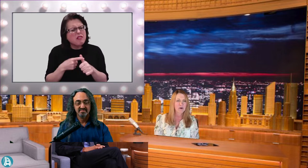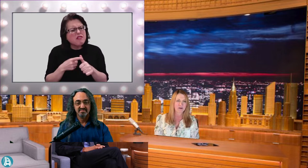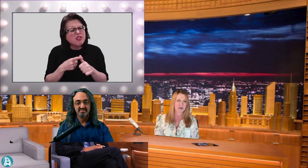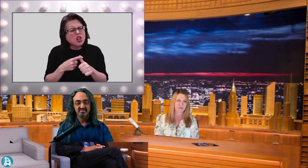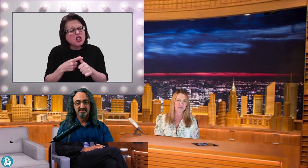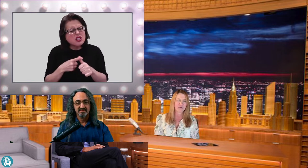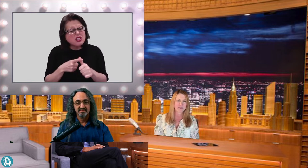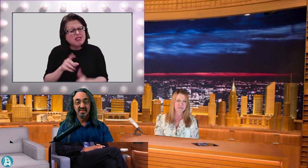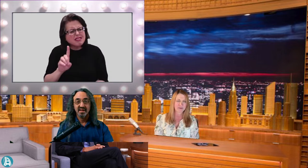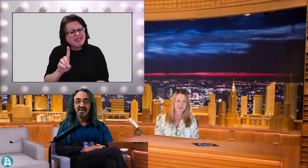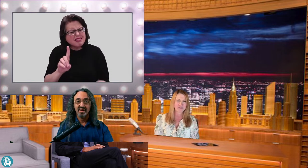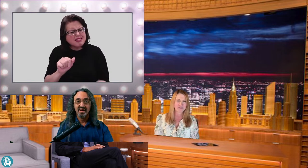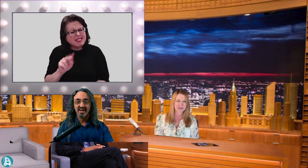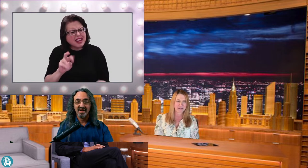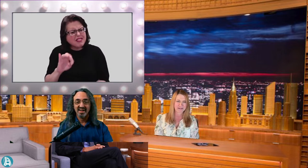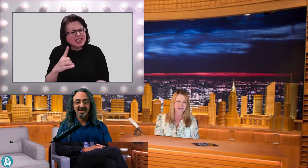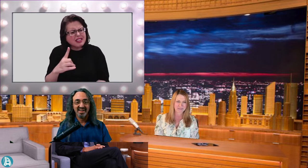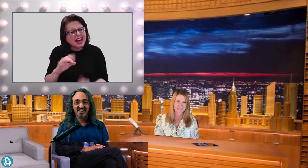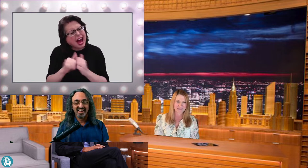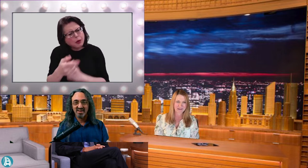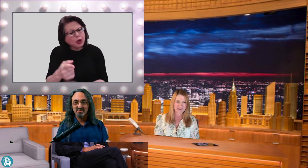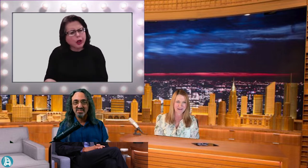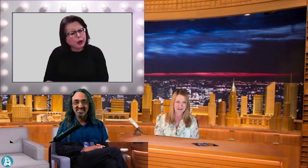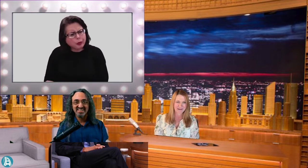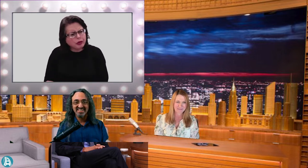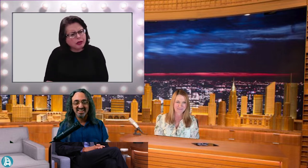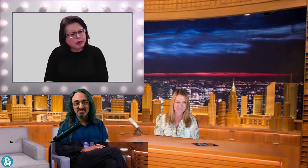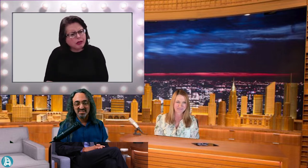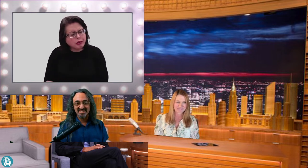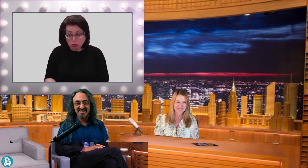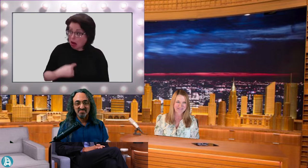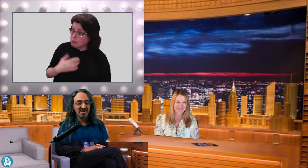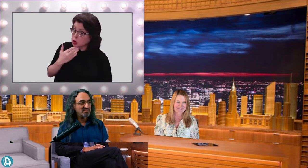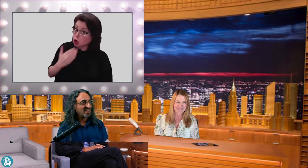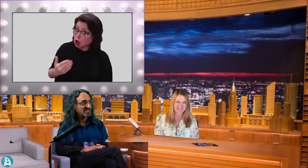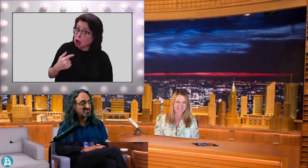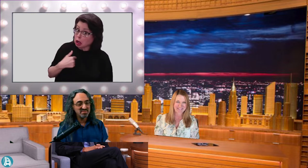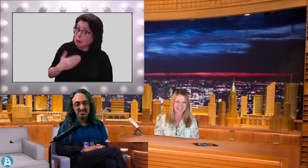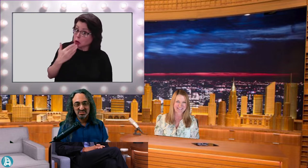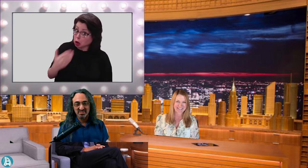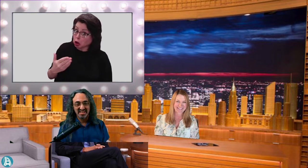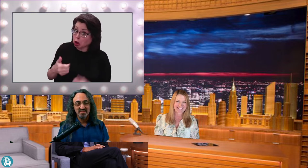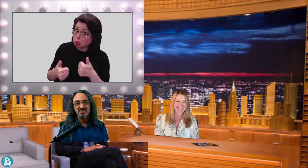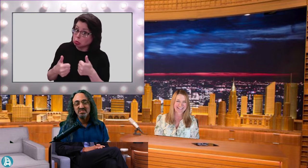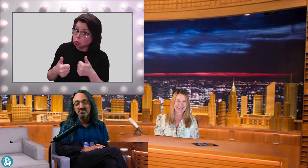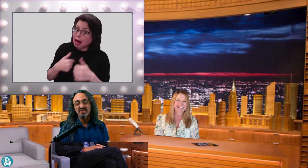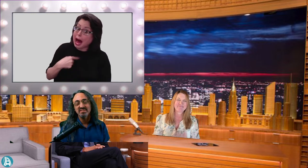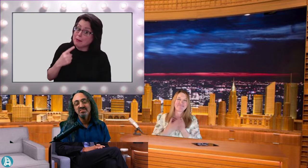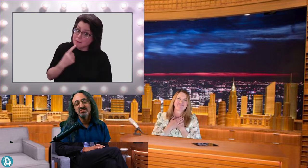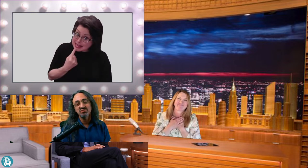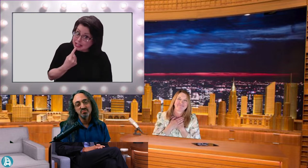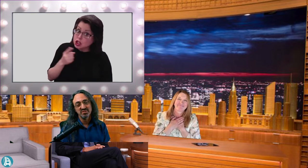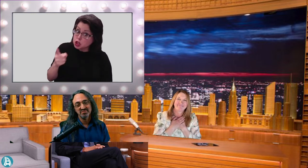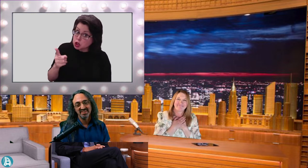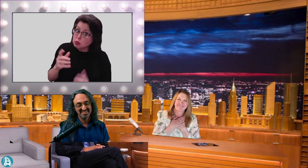how are you? Before we introduce our guest. I'm good. I'm good. I just missed you a lot. miss doing this. This is so much fun.